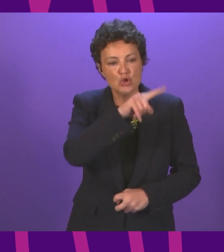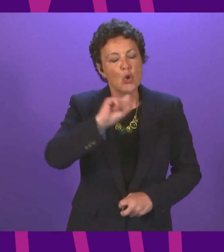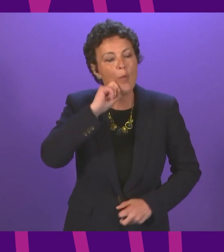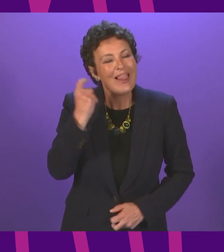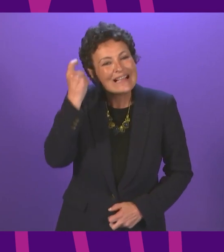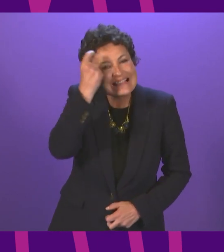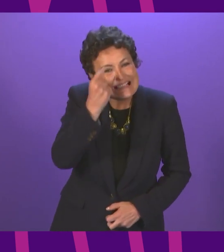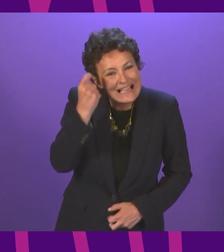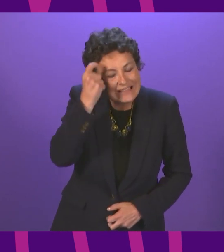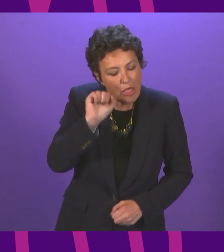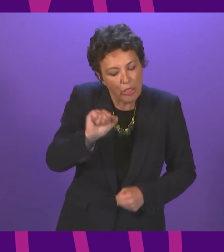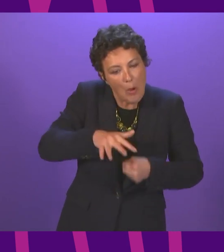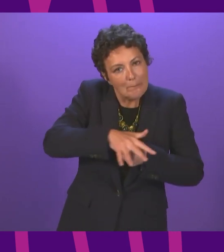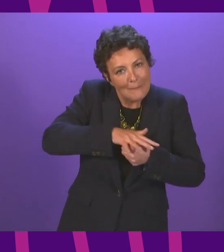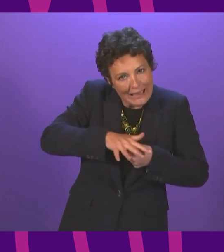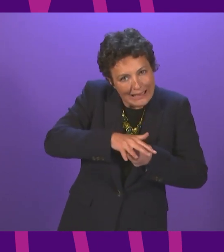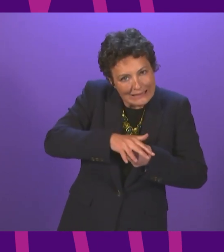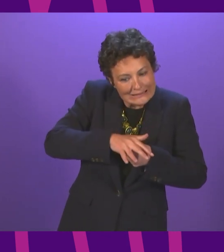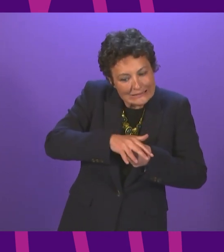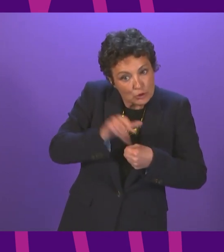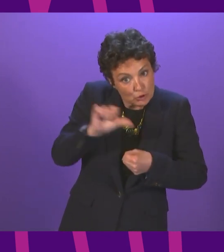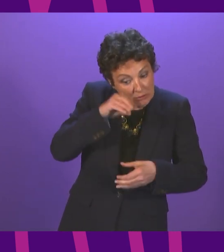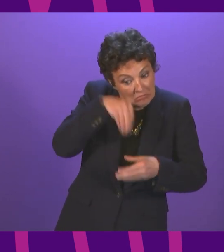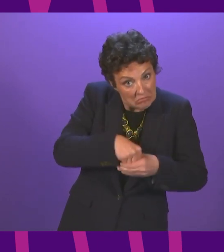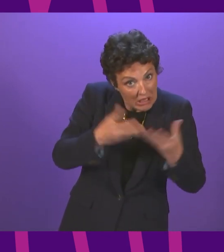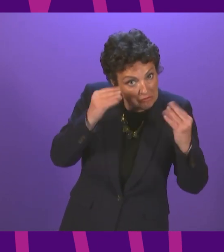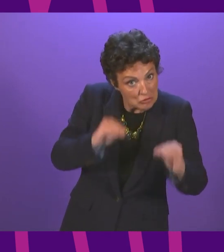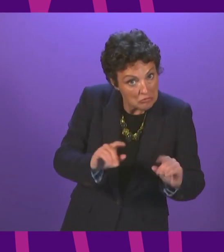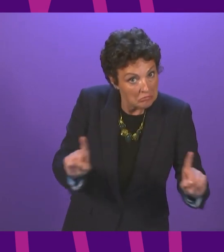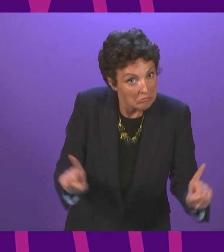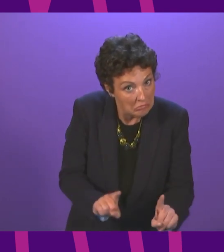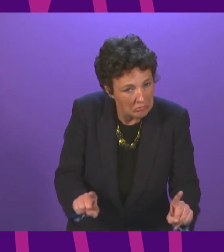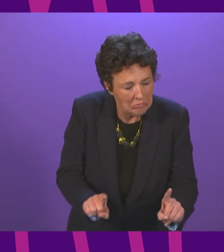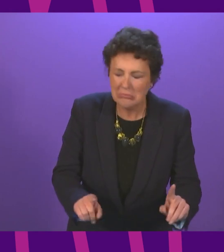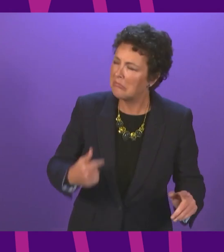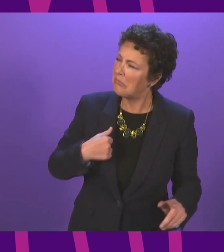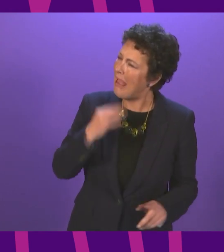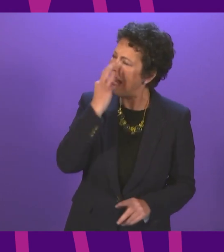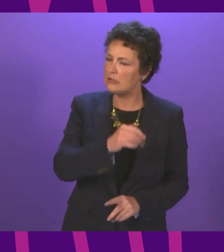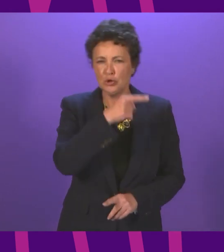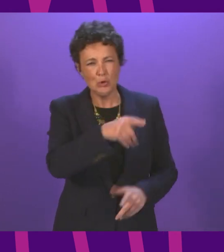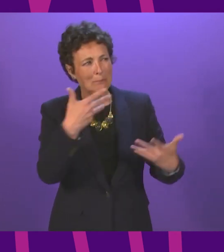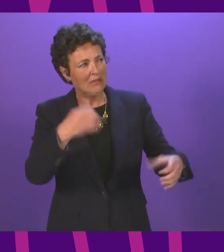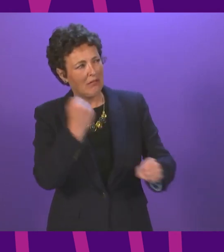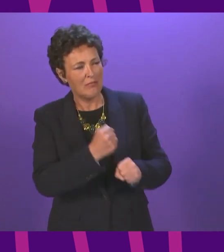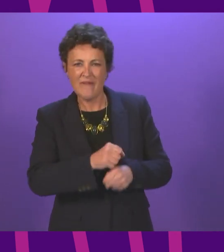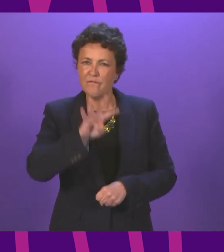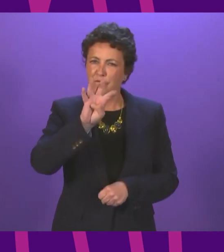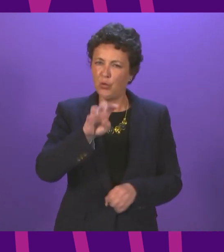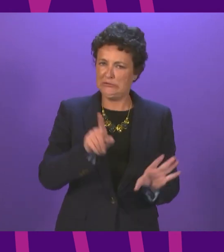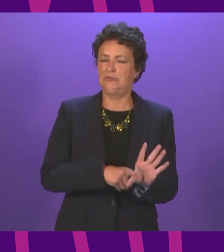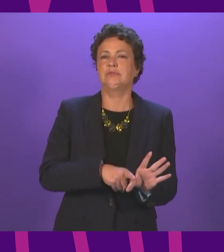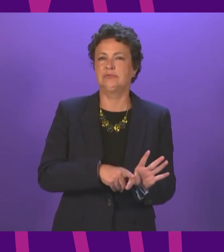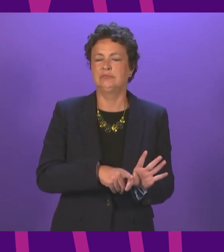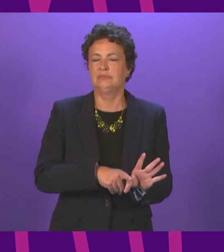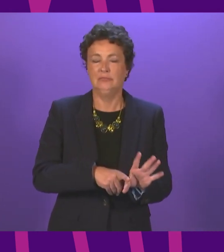consider their place in education going forward. After being in government for 14 years, first minister for seven,